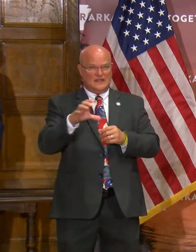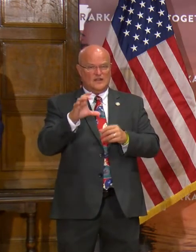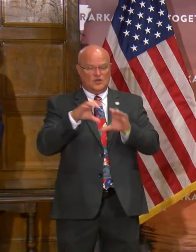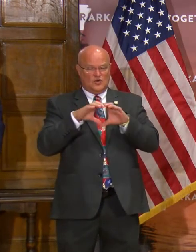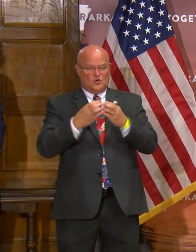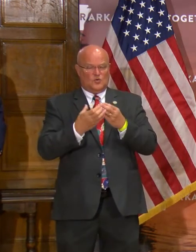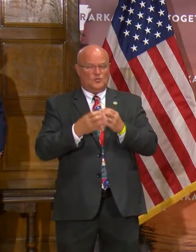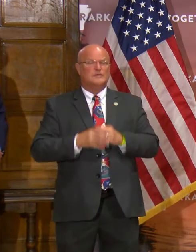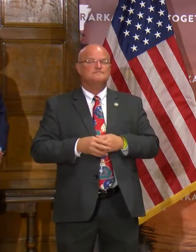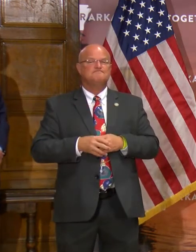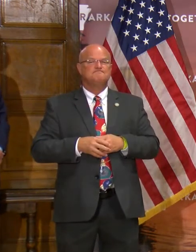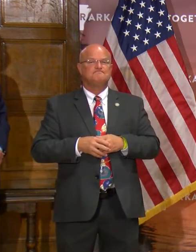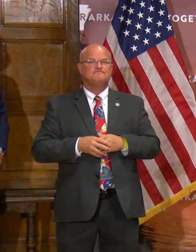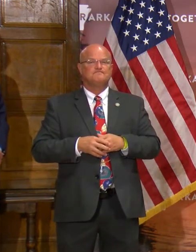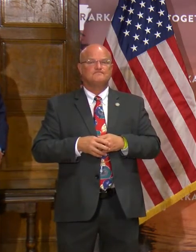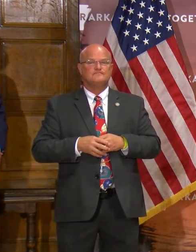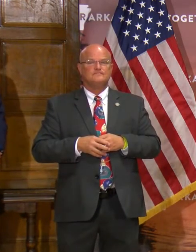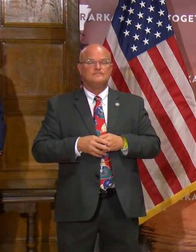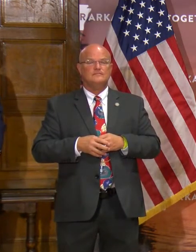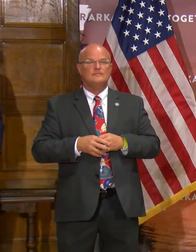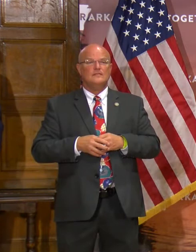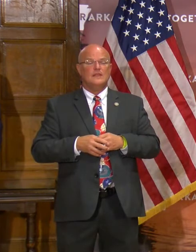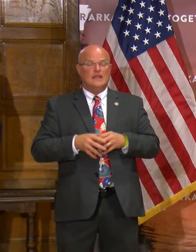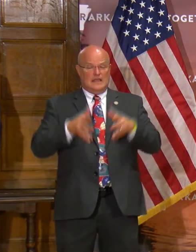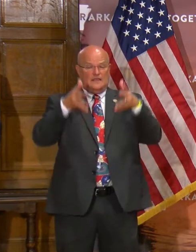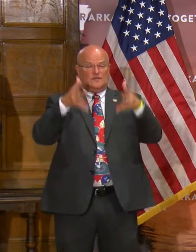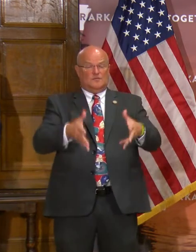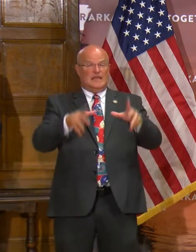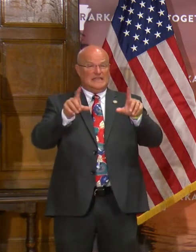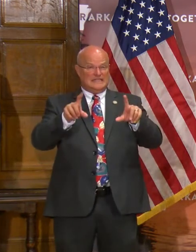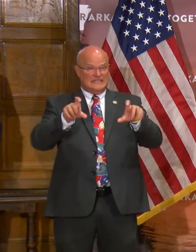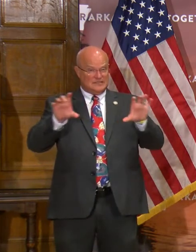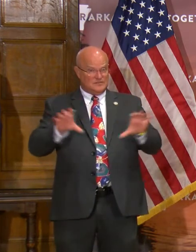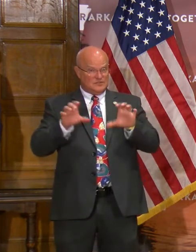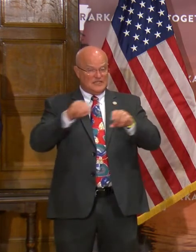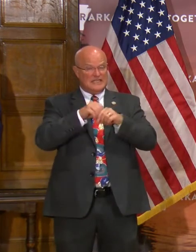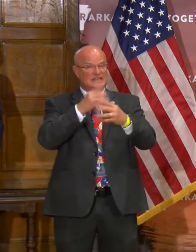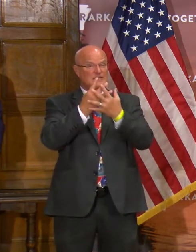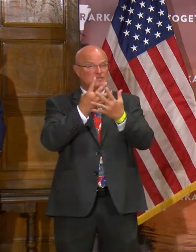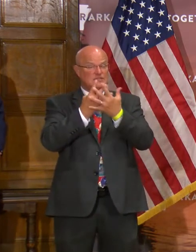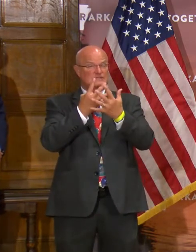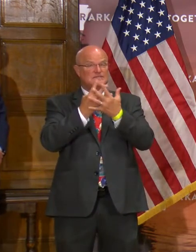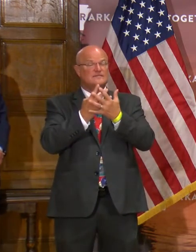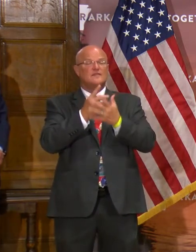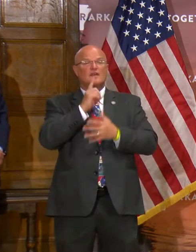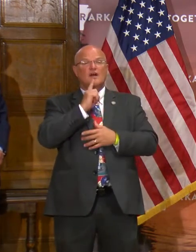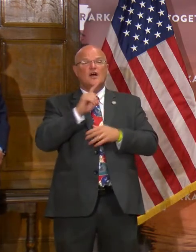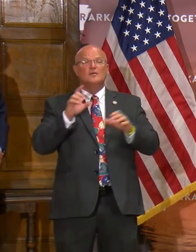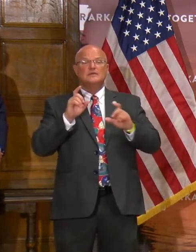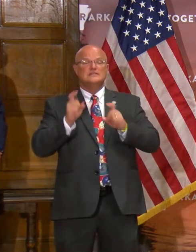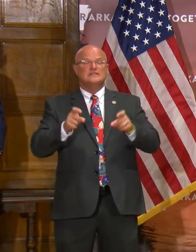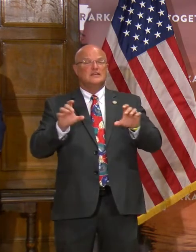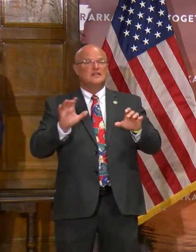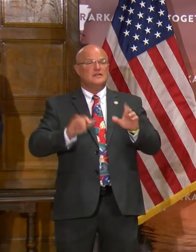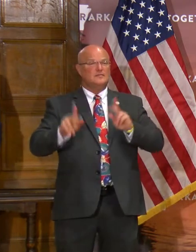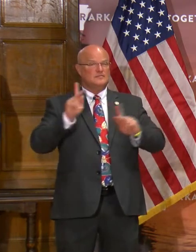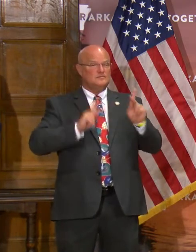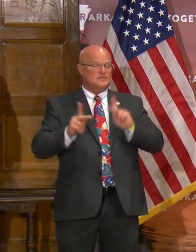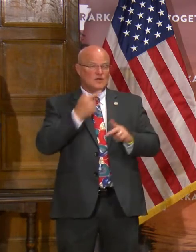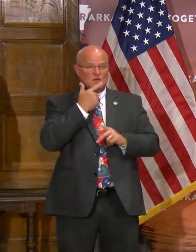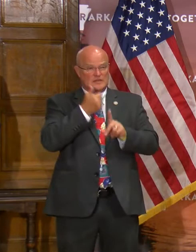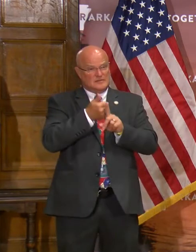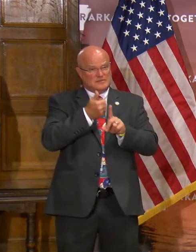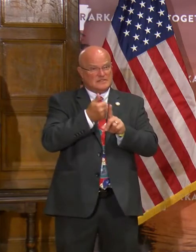cohort group. The remaining tests that are being administered within the department are being administered for those inmates